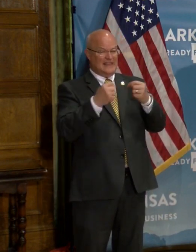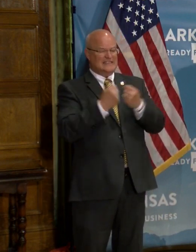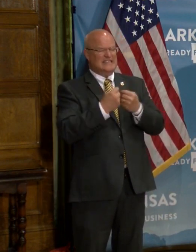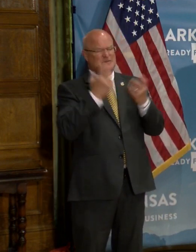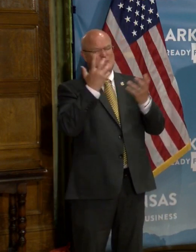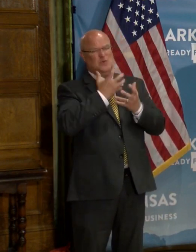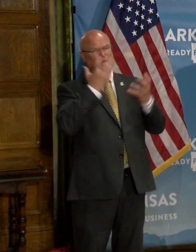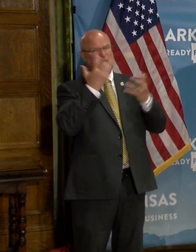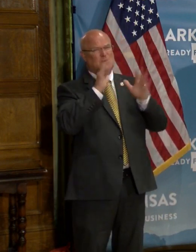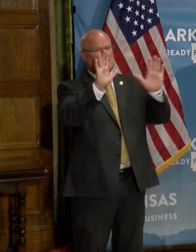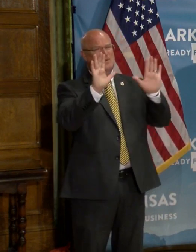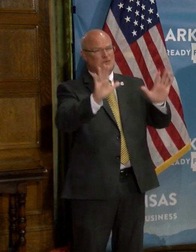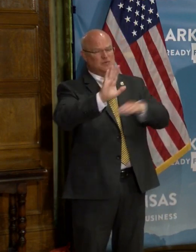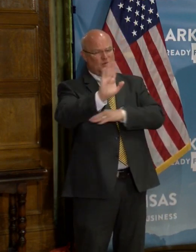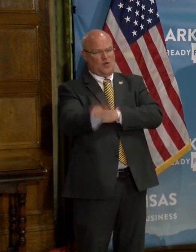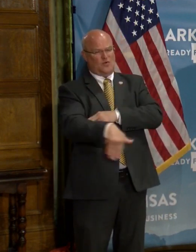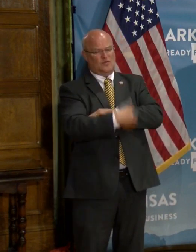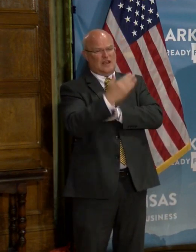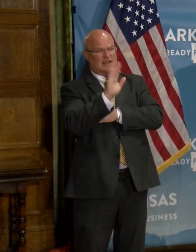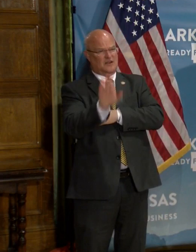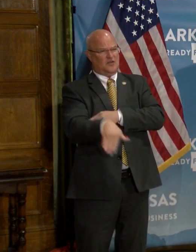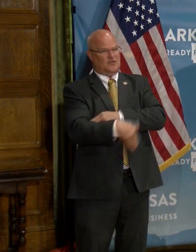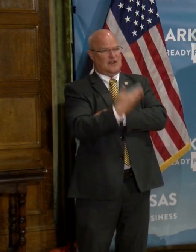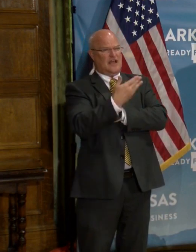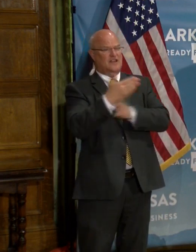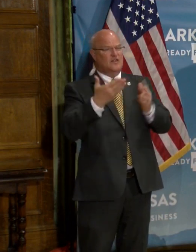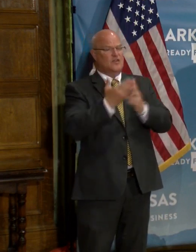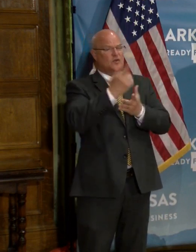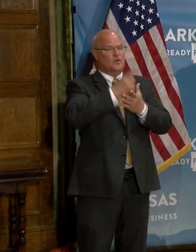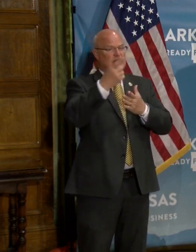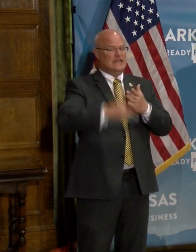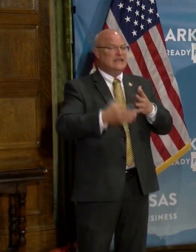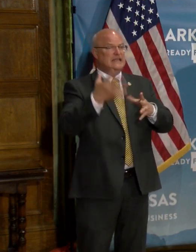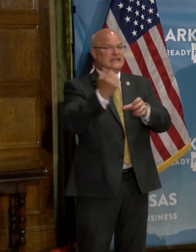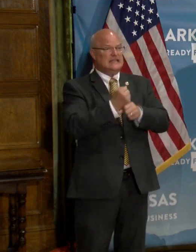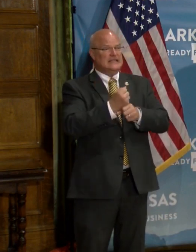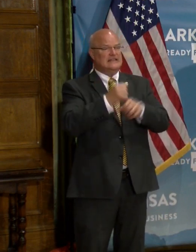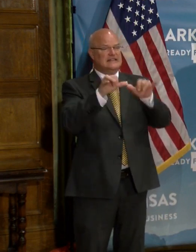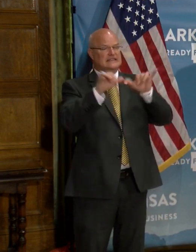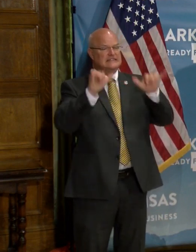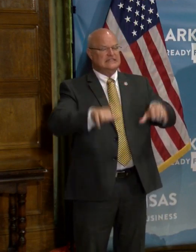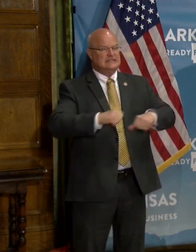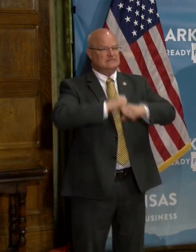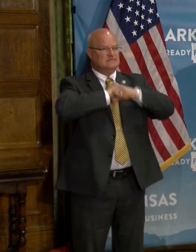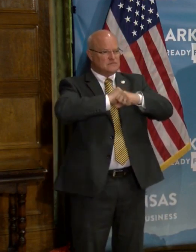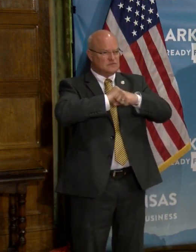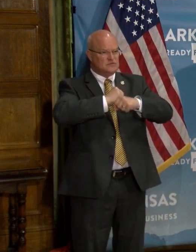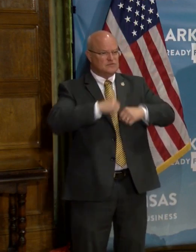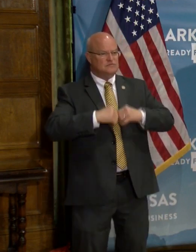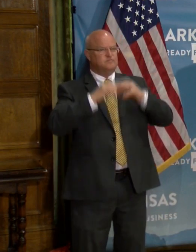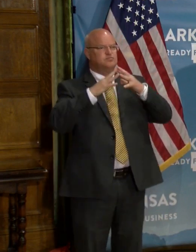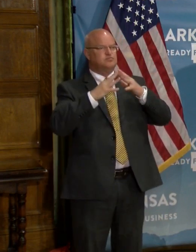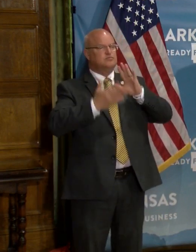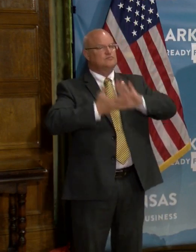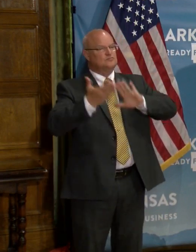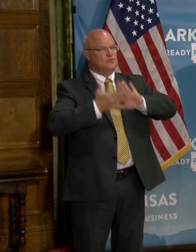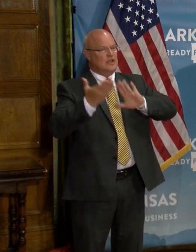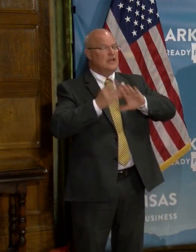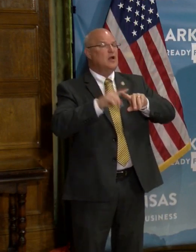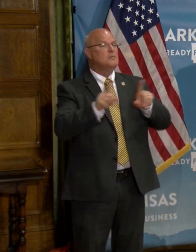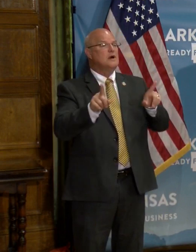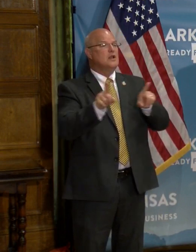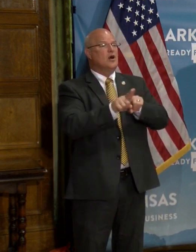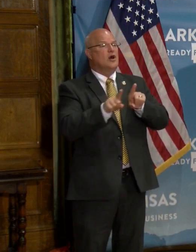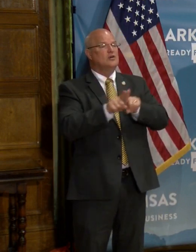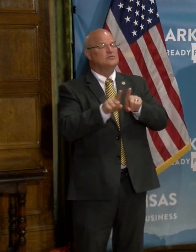working, uh, overnight extra hours through the weekends to get the system secure, up and running, but also the